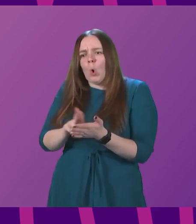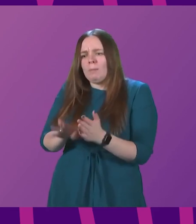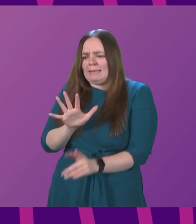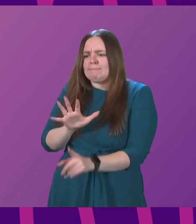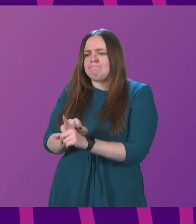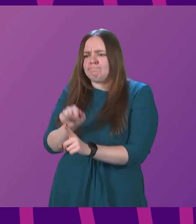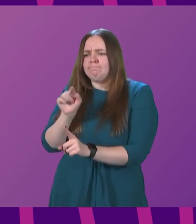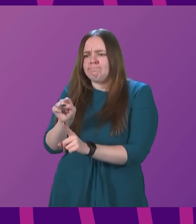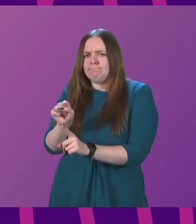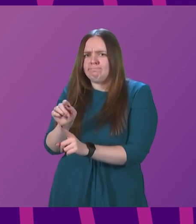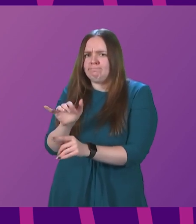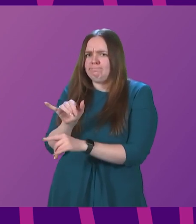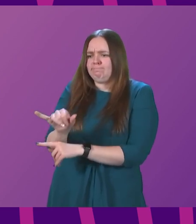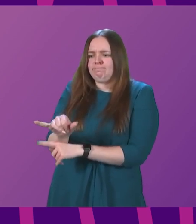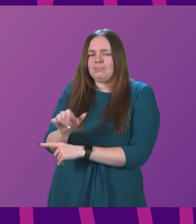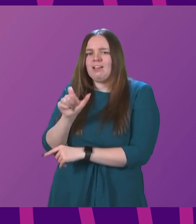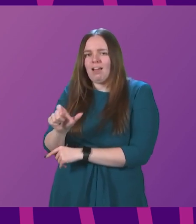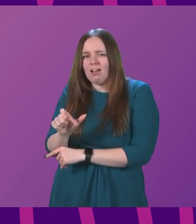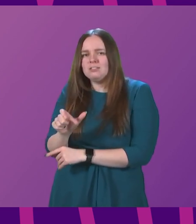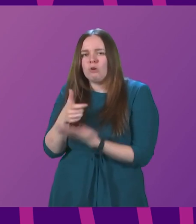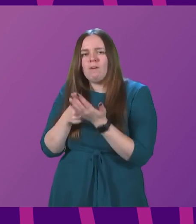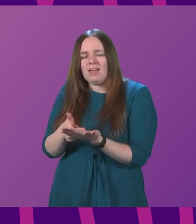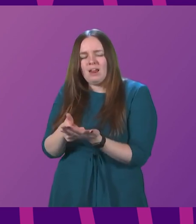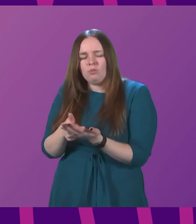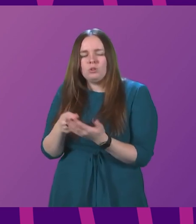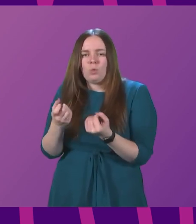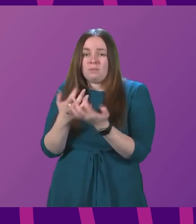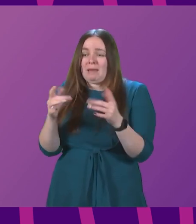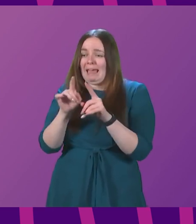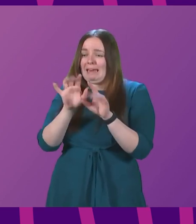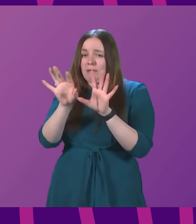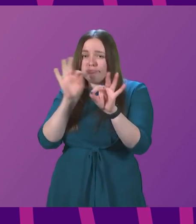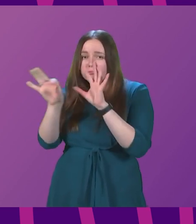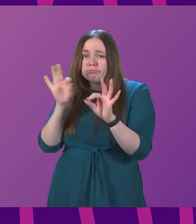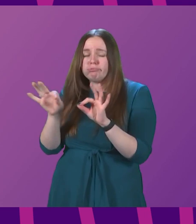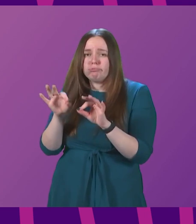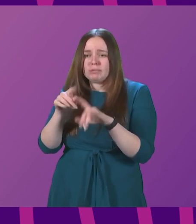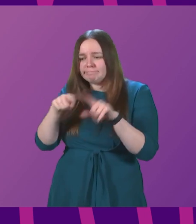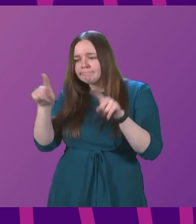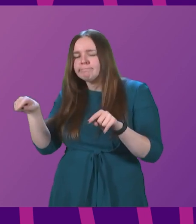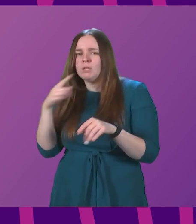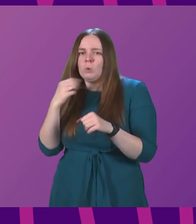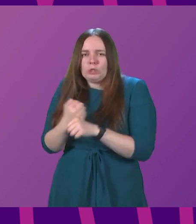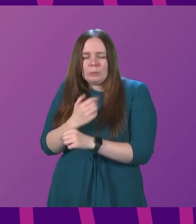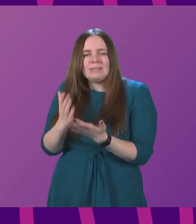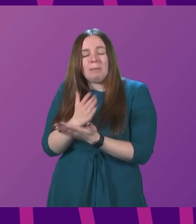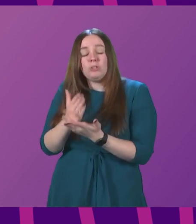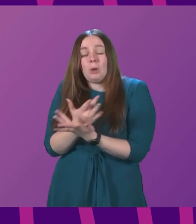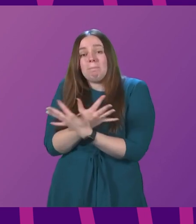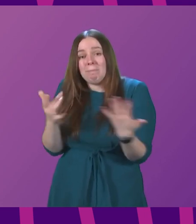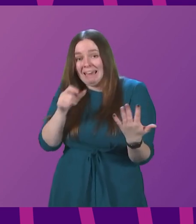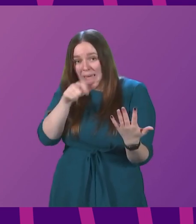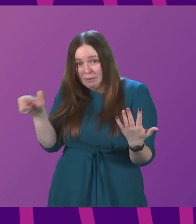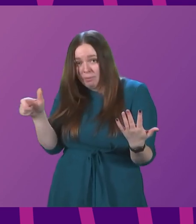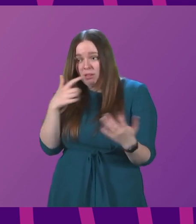on that urgent suspicion referral pathway. So, there is a range of things that we are doing to make sure that as many people as